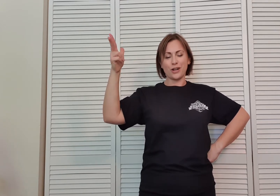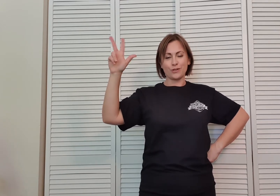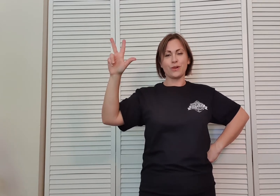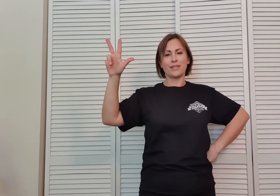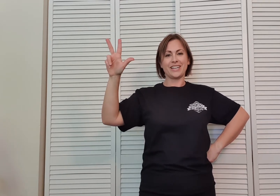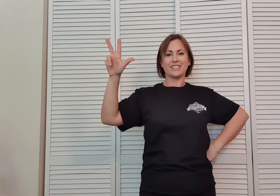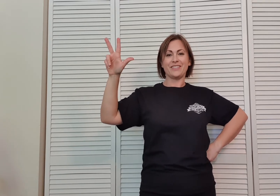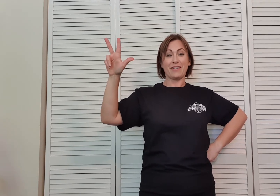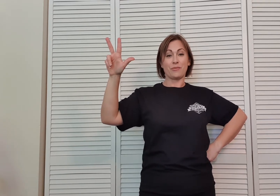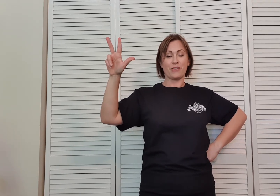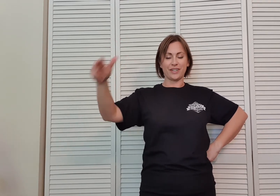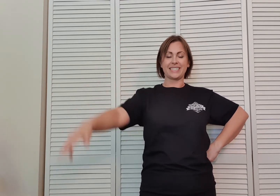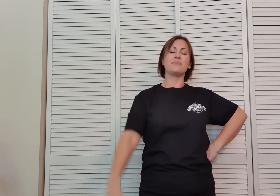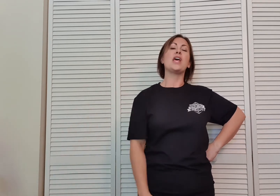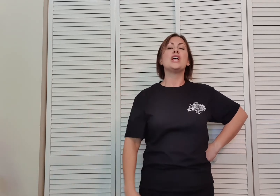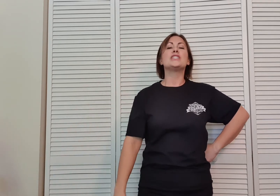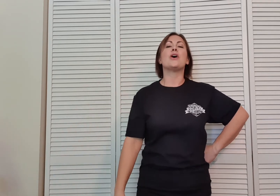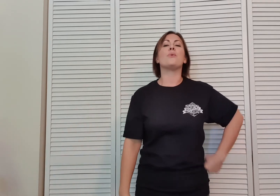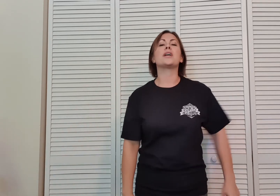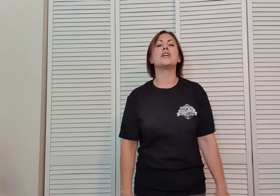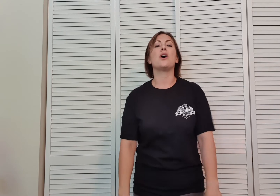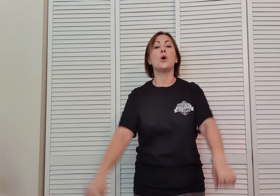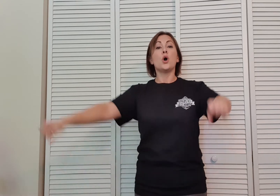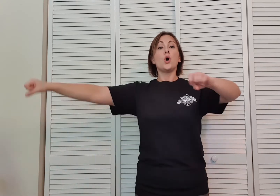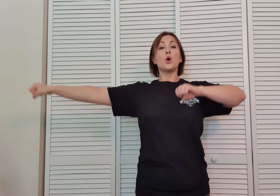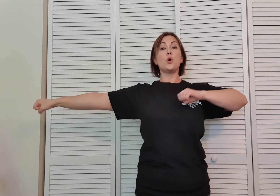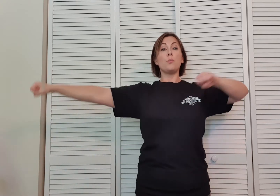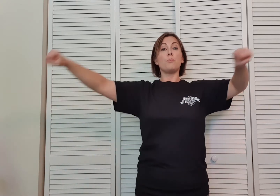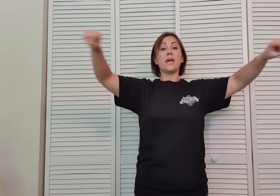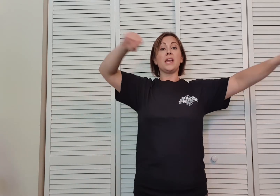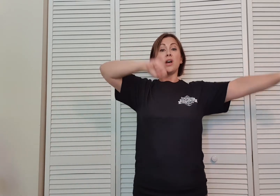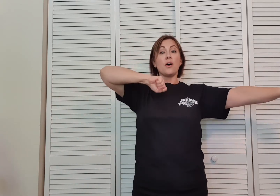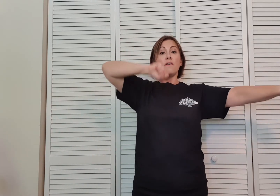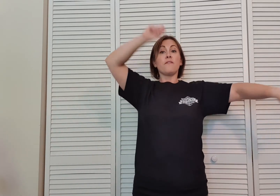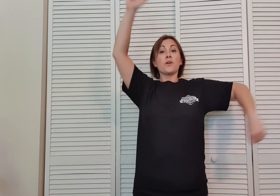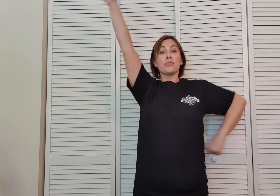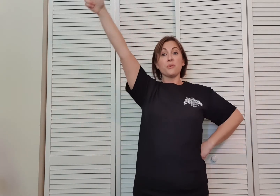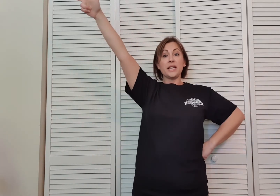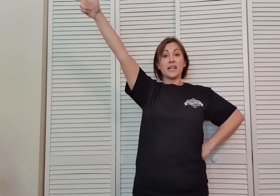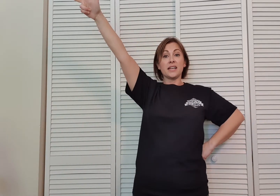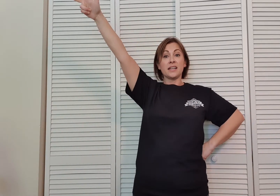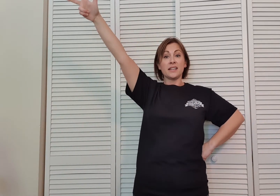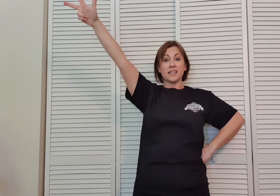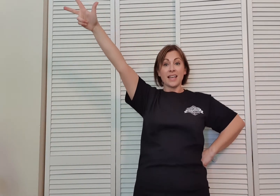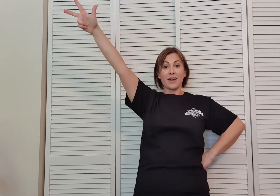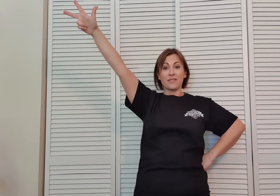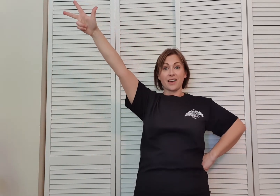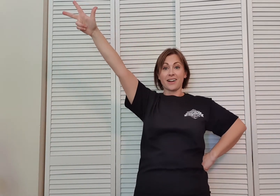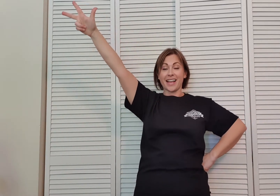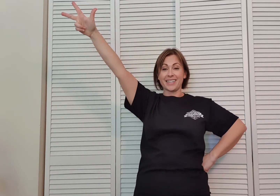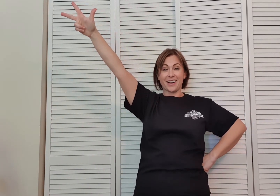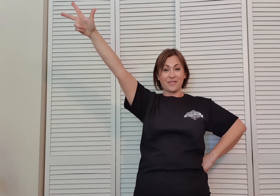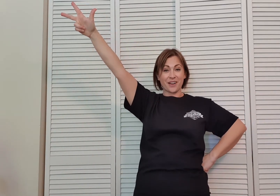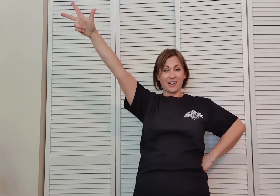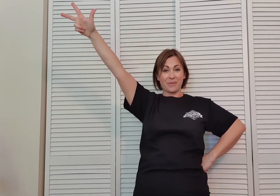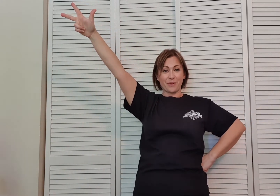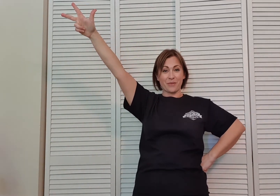coach will always tell you they have a preference. So we're gonna go hoop it for three. And we've got our hand out and we've got our number three.